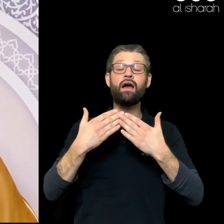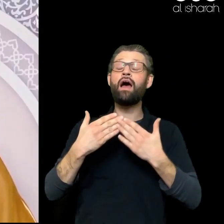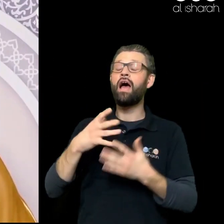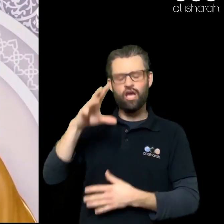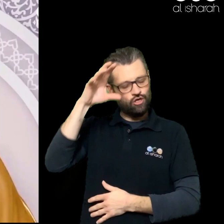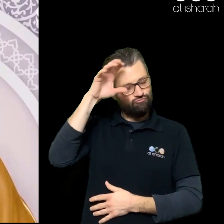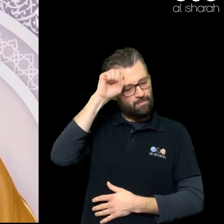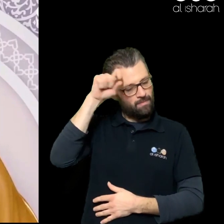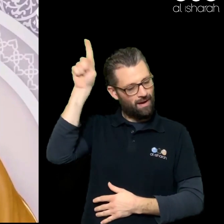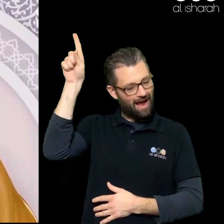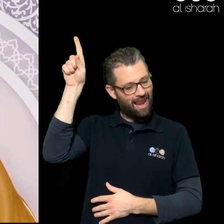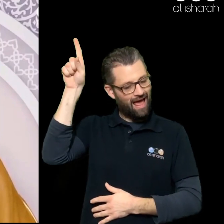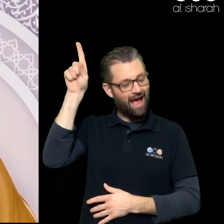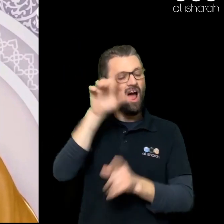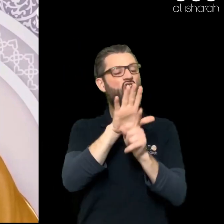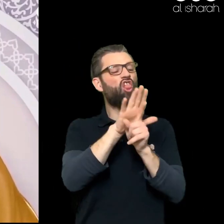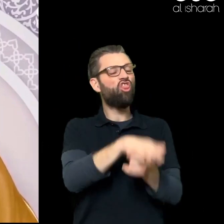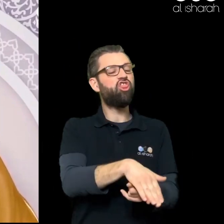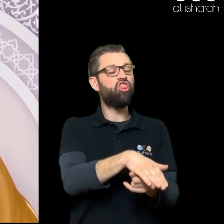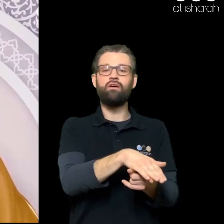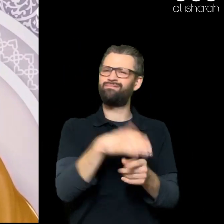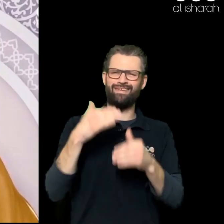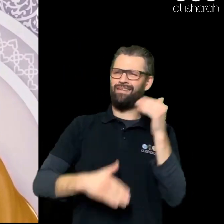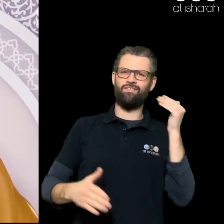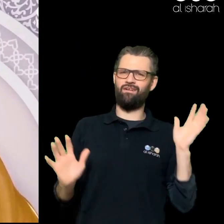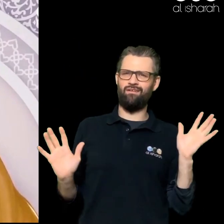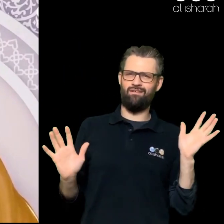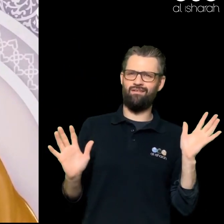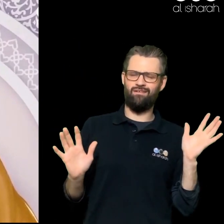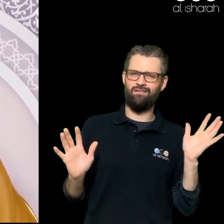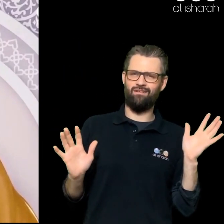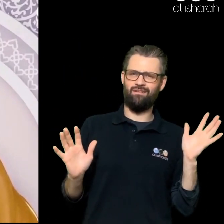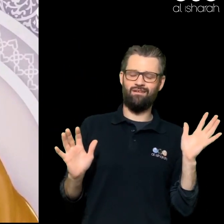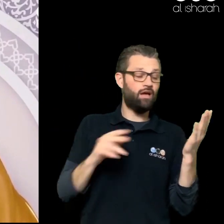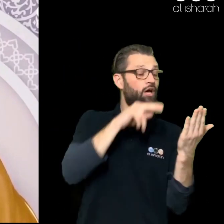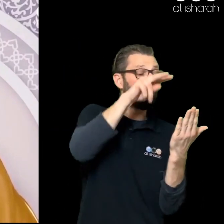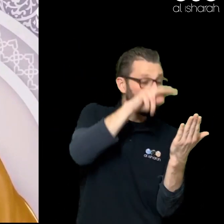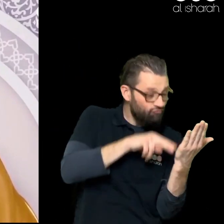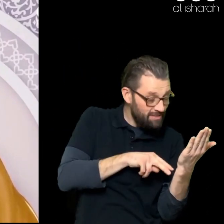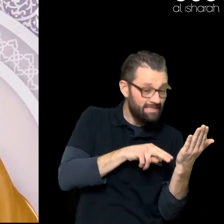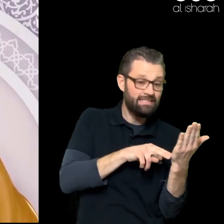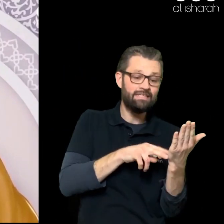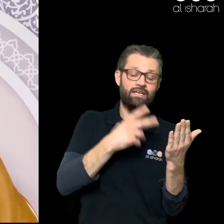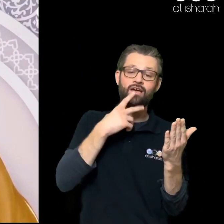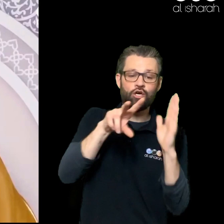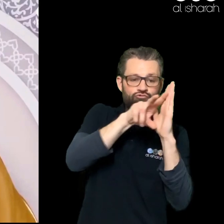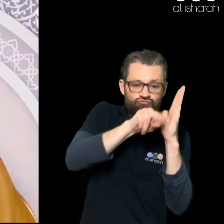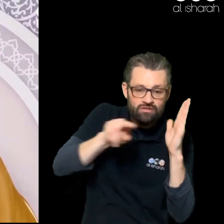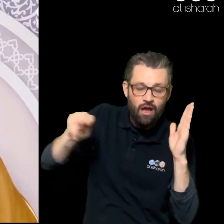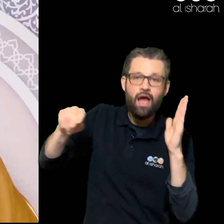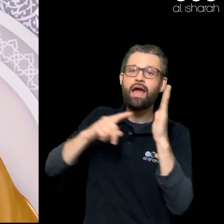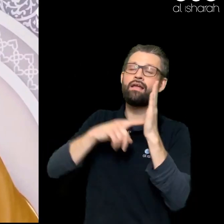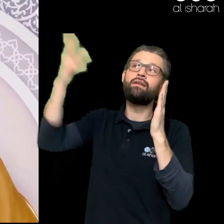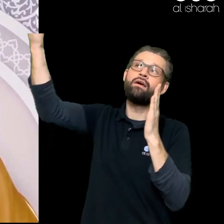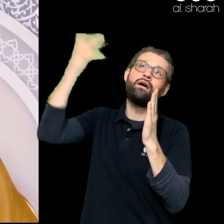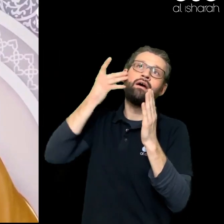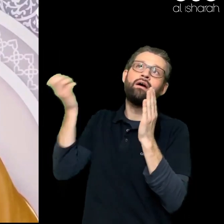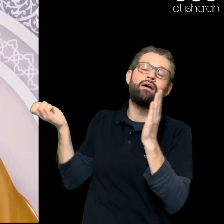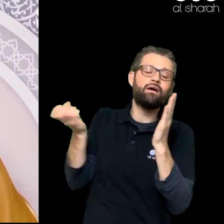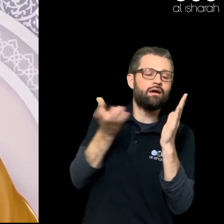And evening When they read Whatever they're Supposed to recite From the revelation In praise of Allah They've developed Their relationship